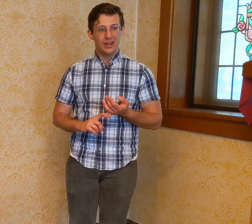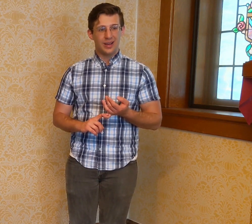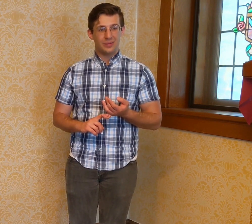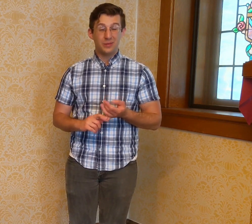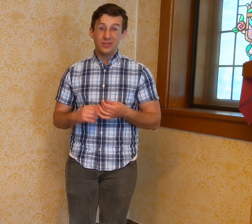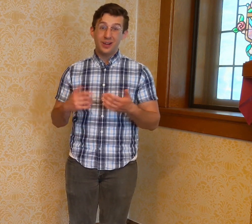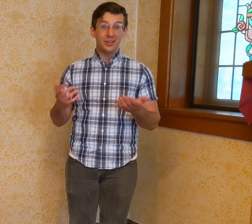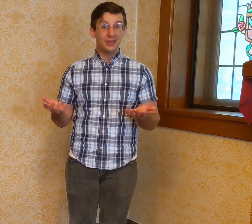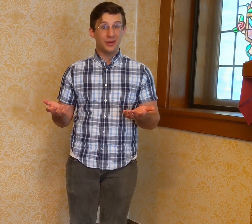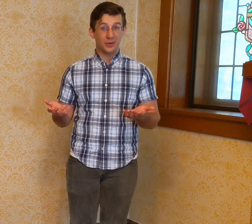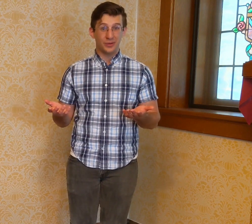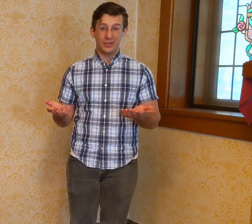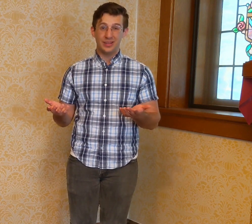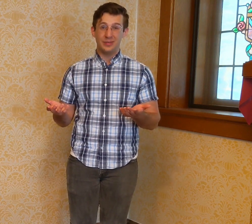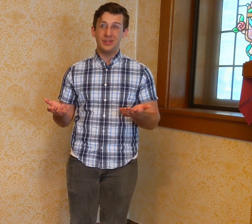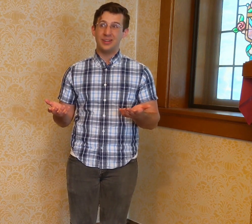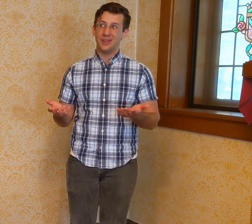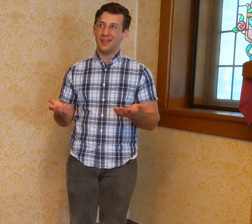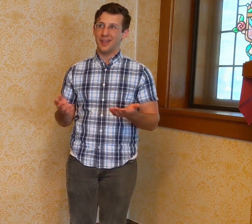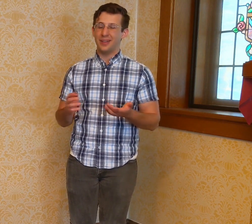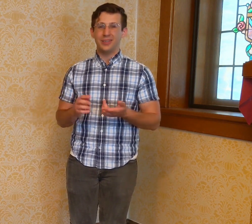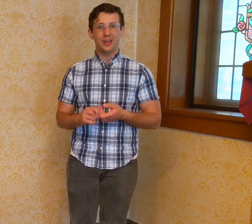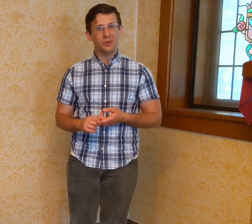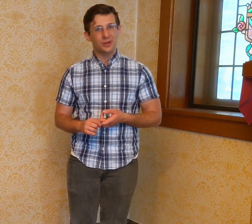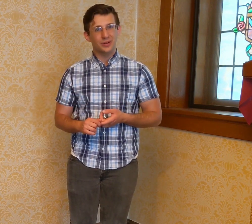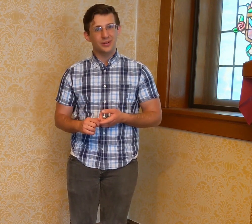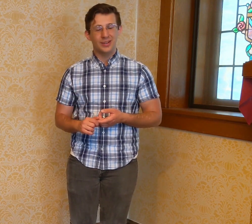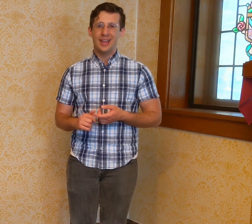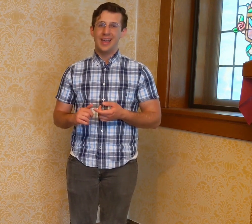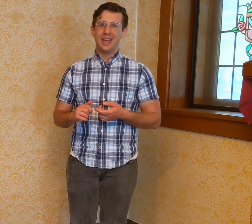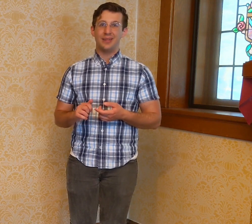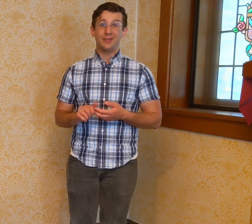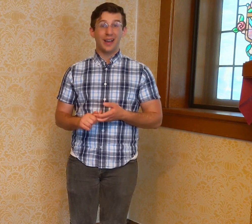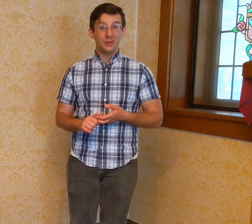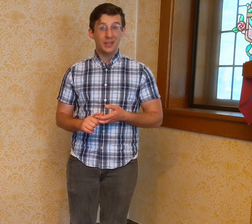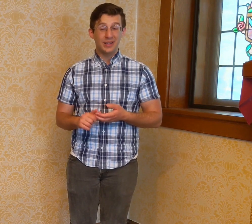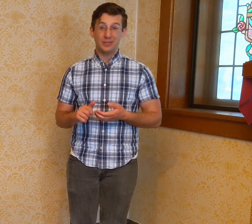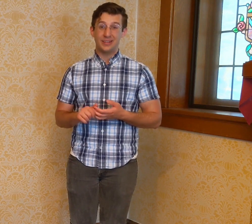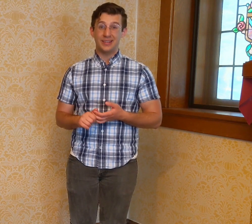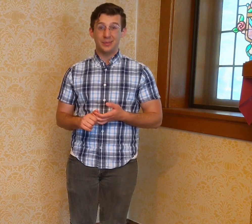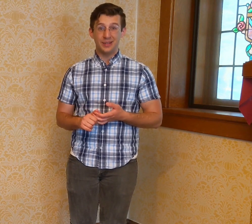And we've got our heroes in the community. We have healthcare workers and firemen and policemen.